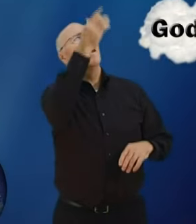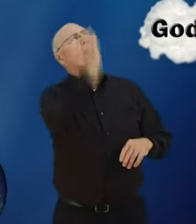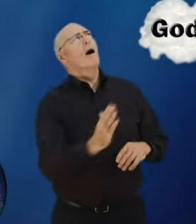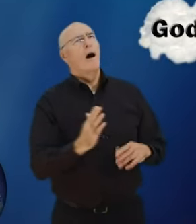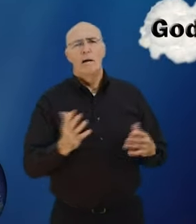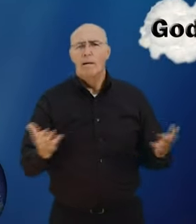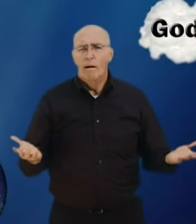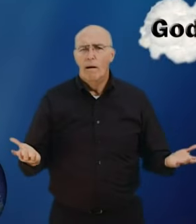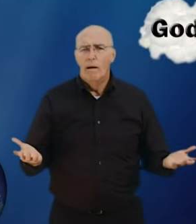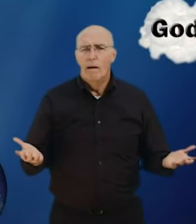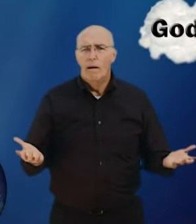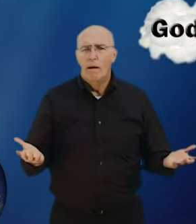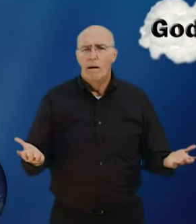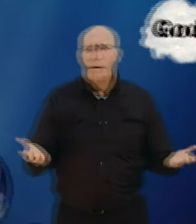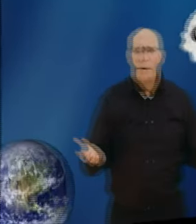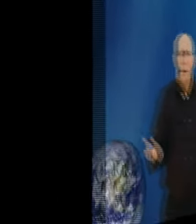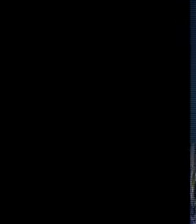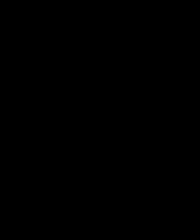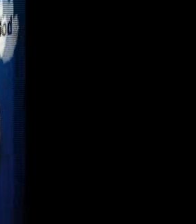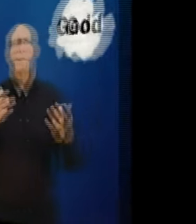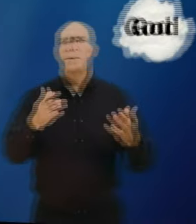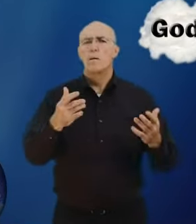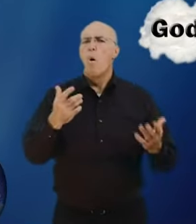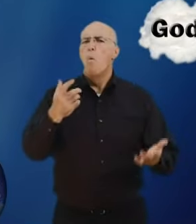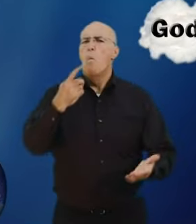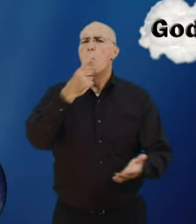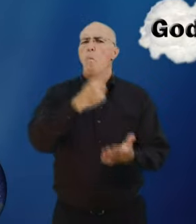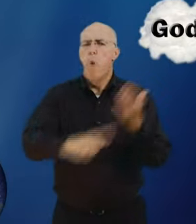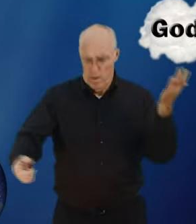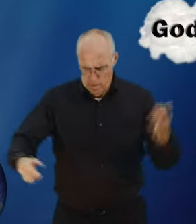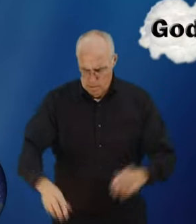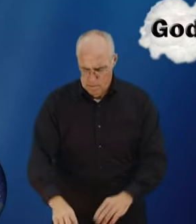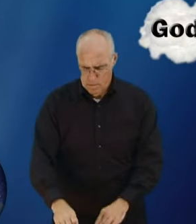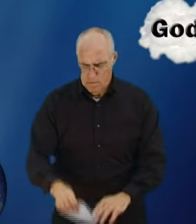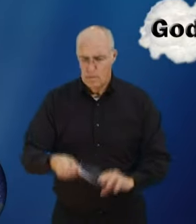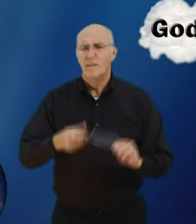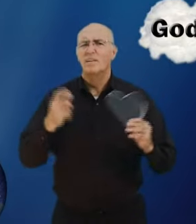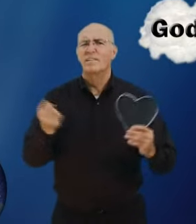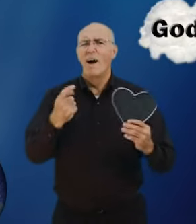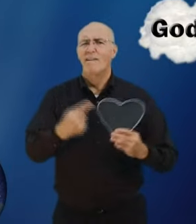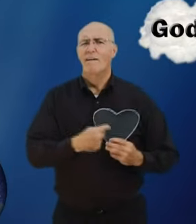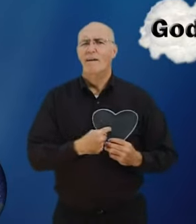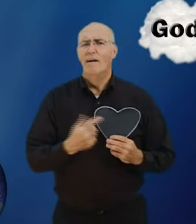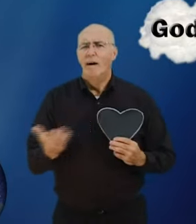who is God and what is sin